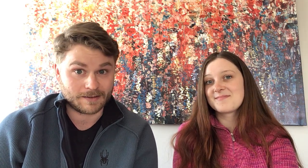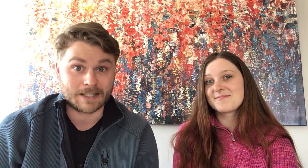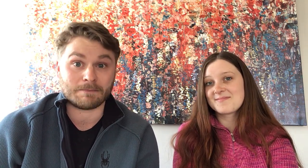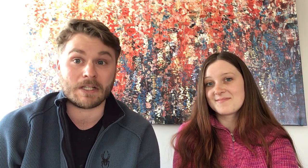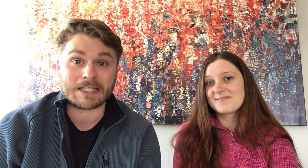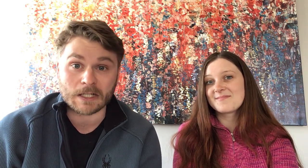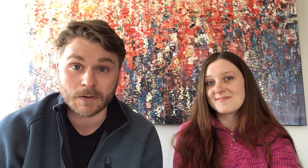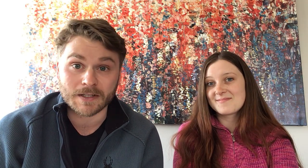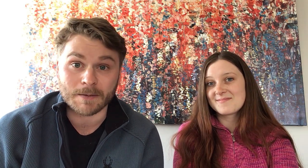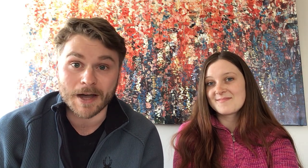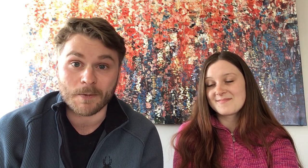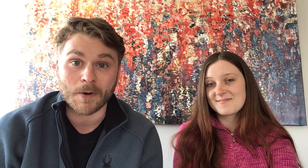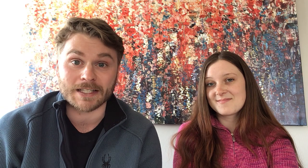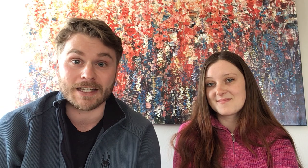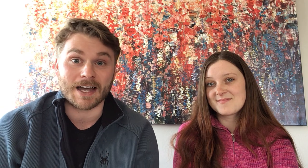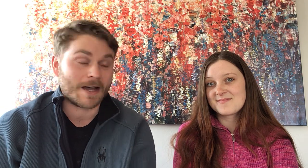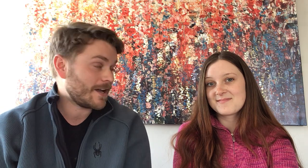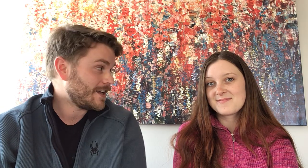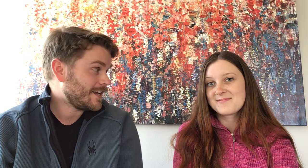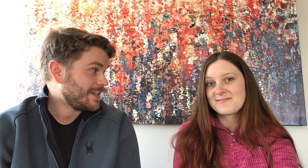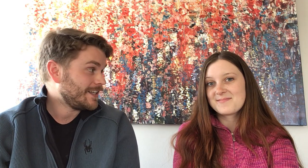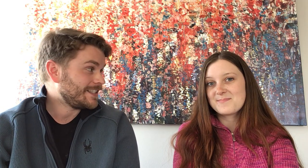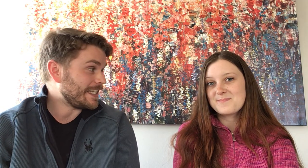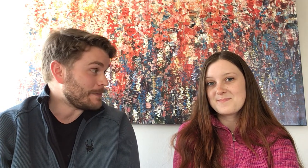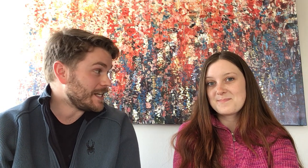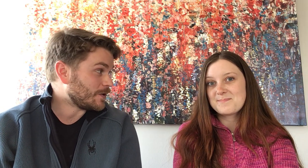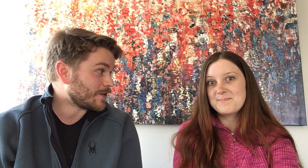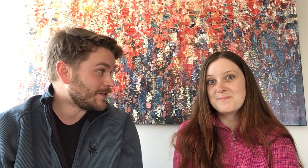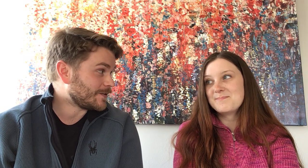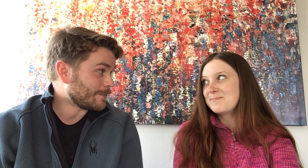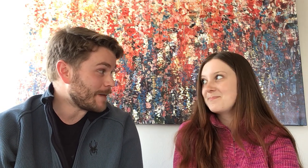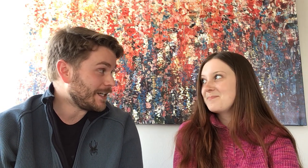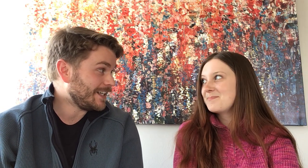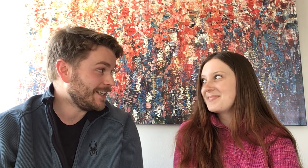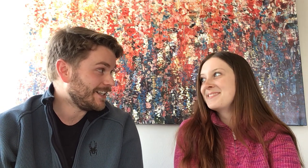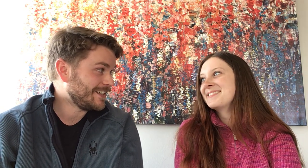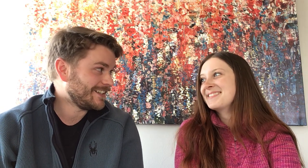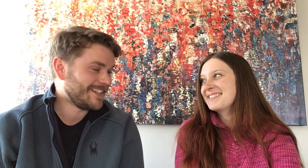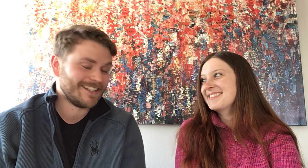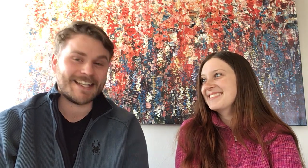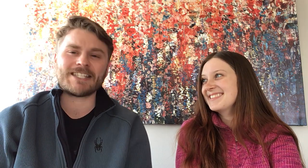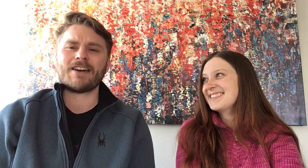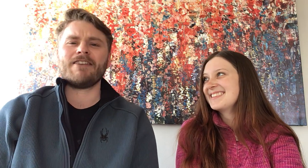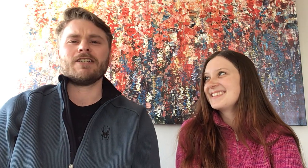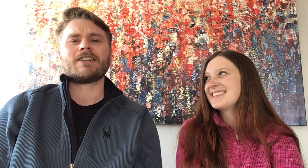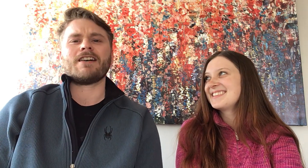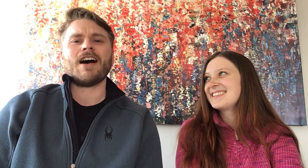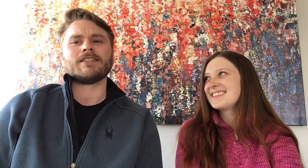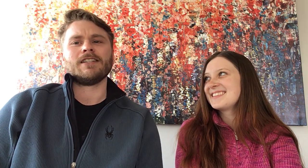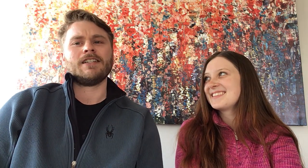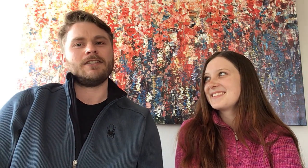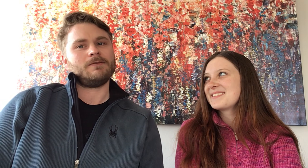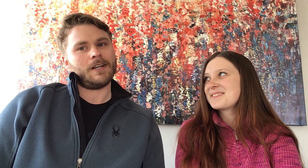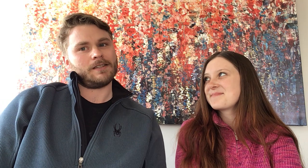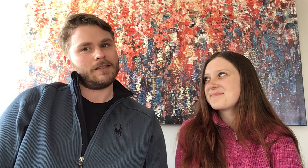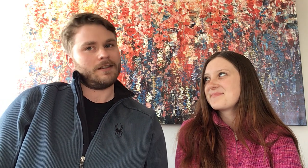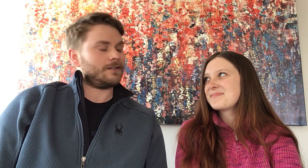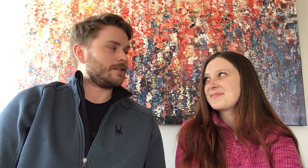Like mosquitoes that might want to sting me or bite me. So have a look around. You might see a